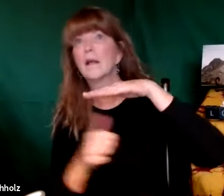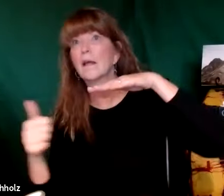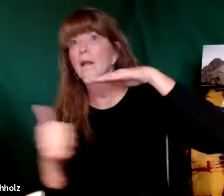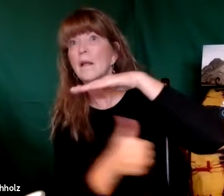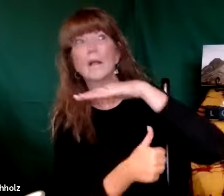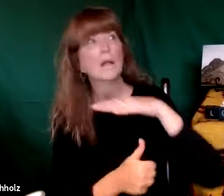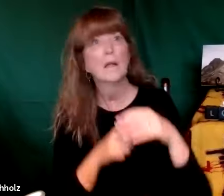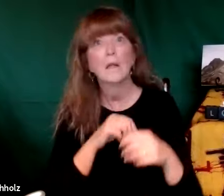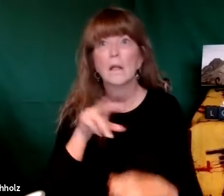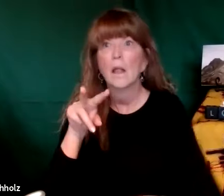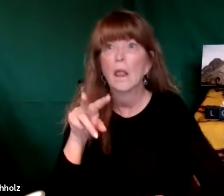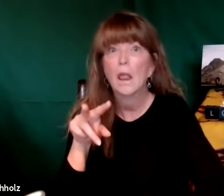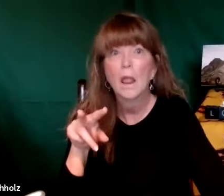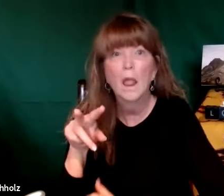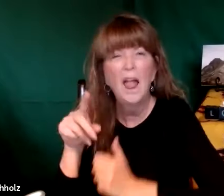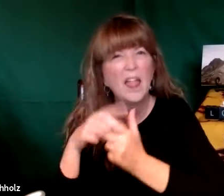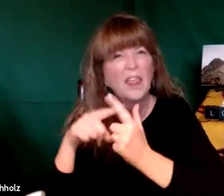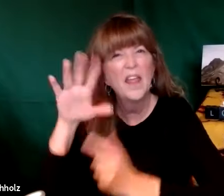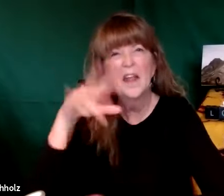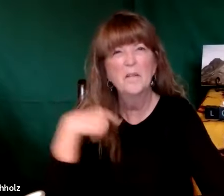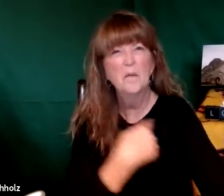mindlessly binging isolated sheltering at home